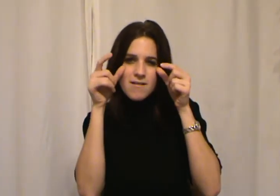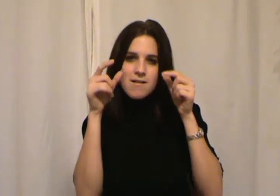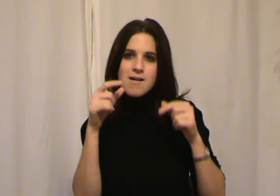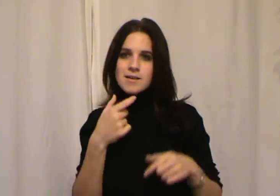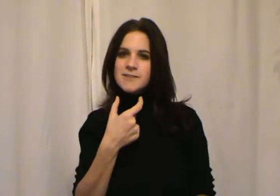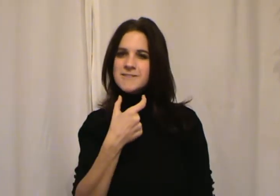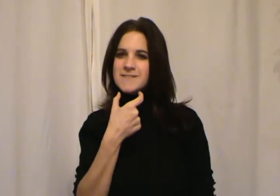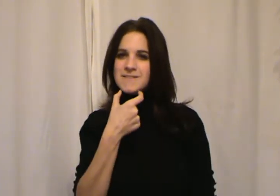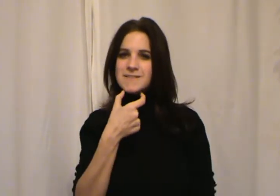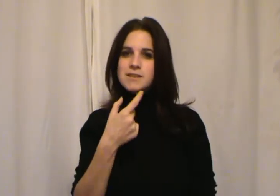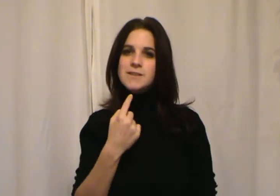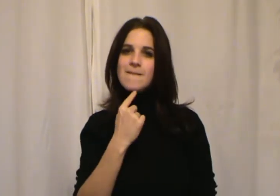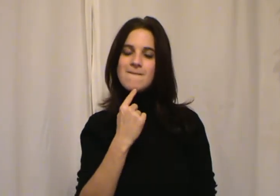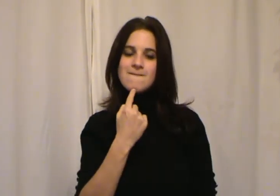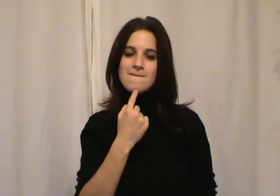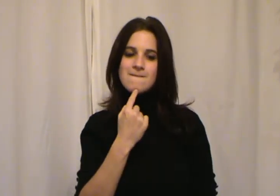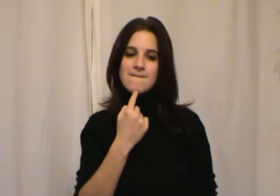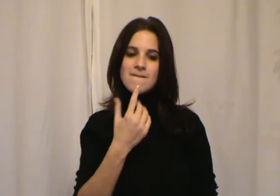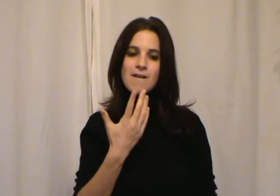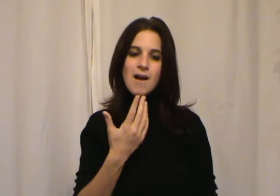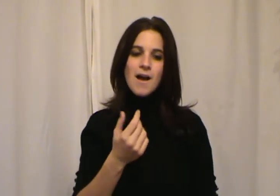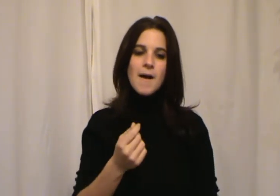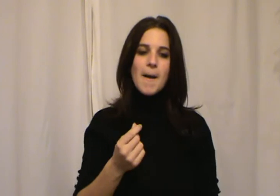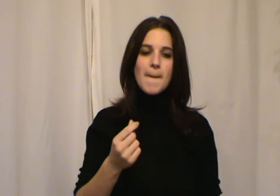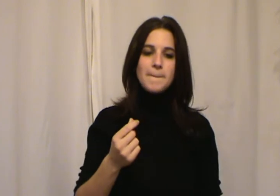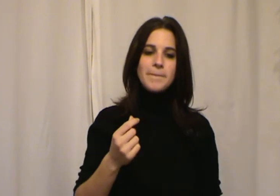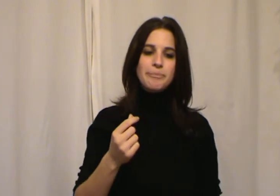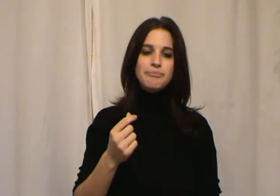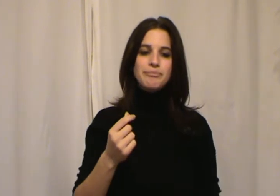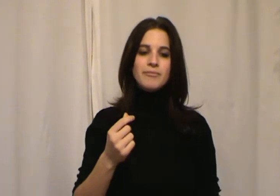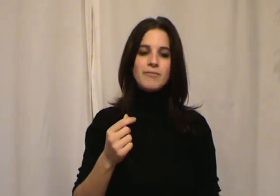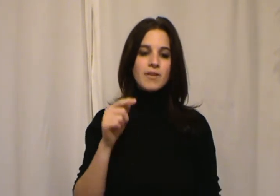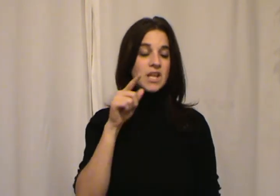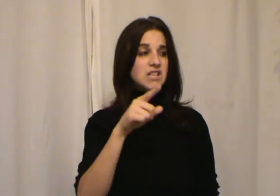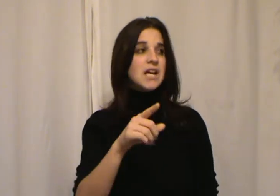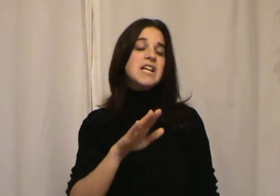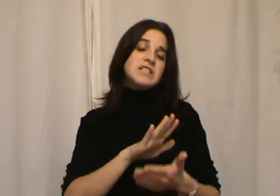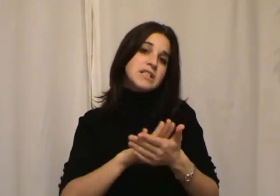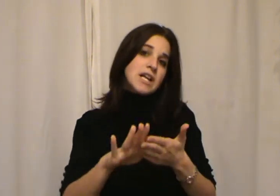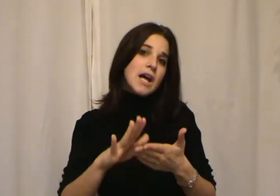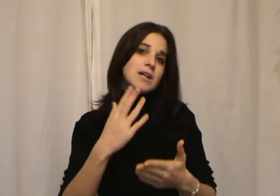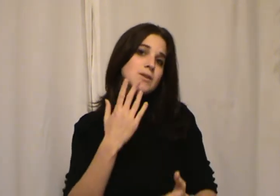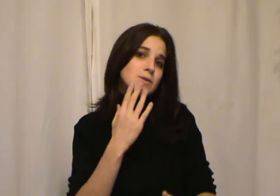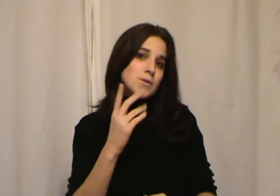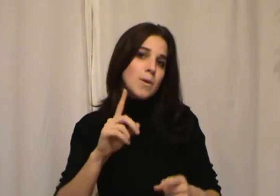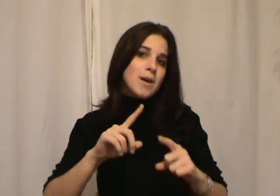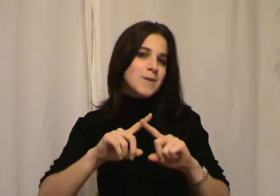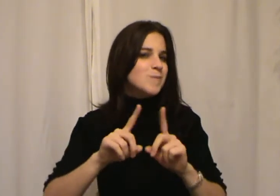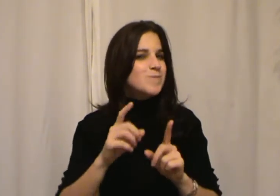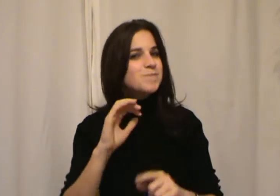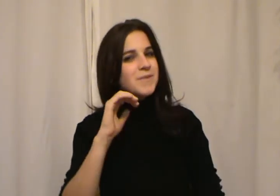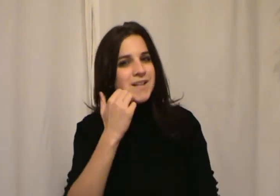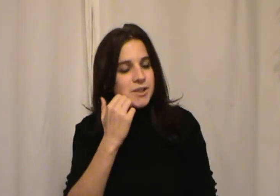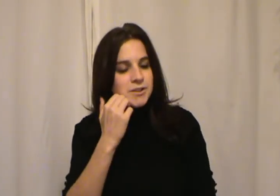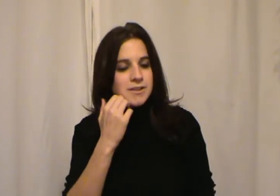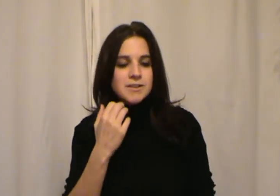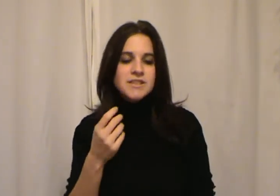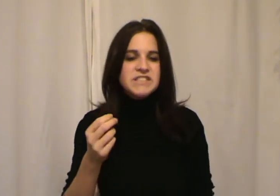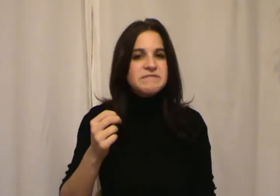35-24. With WG in traffic, here's Bruce Buckley. Apollo, we've got a little problem in McCook. Emergency crews are on the scene